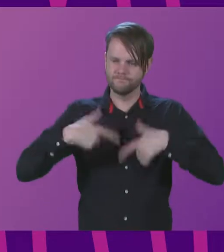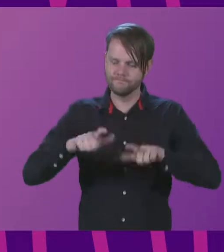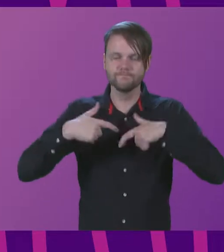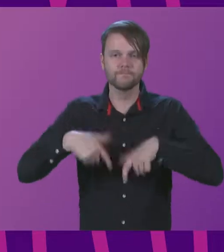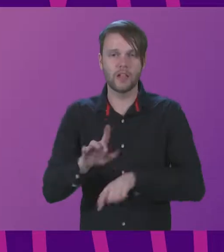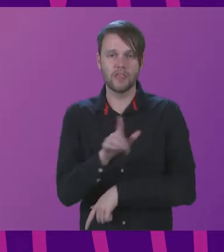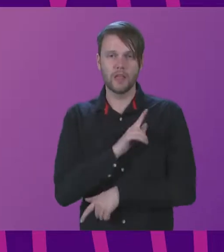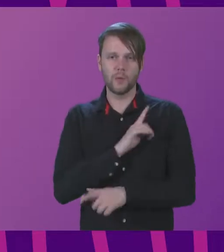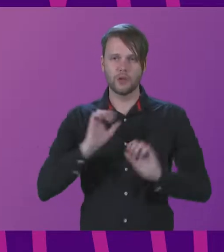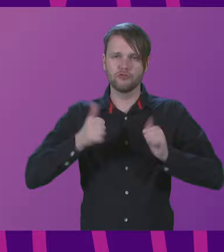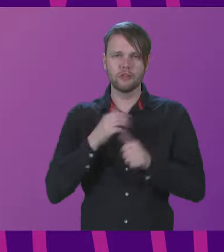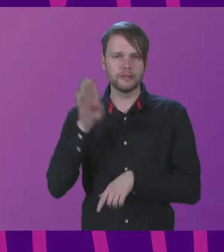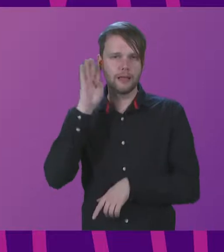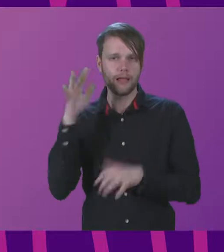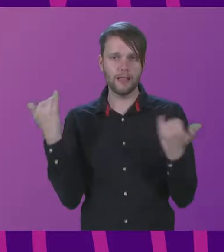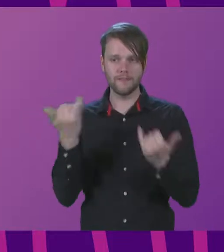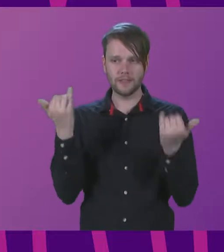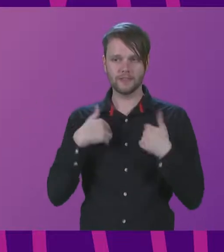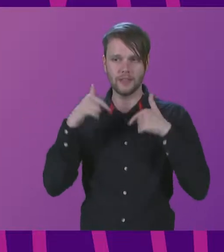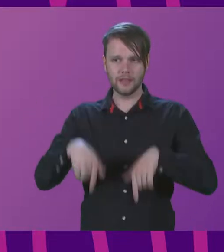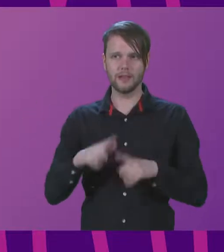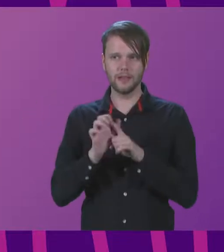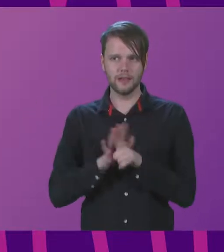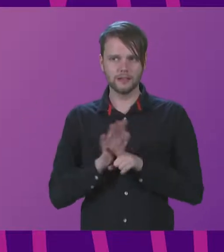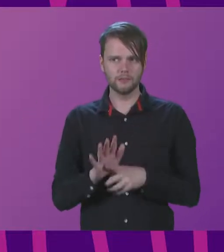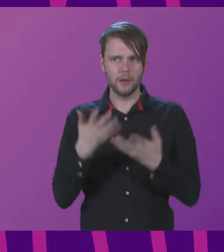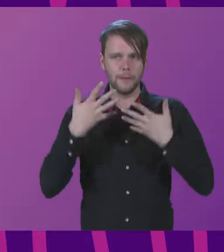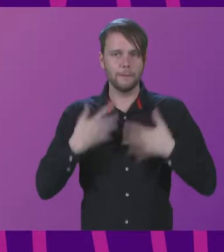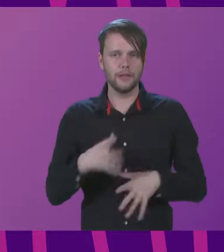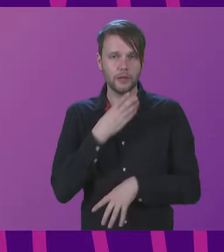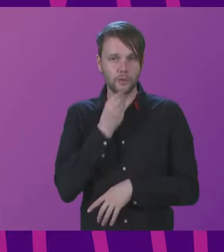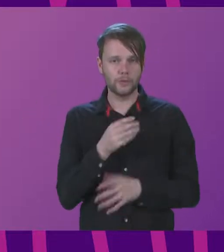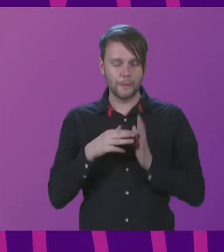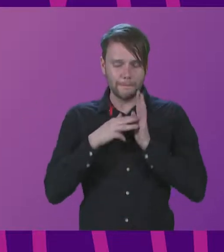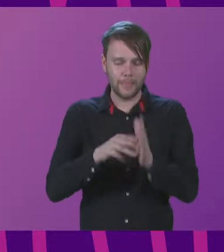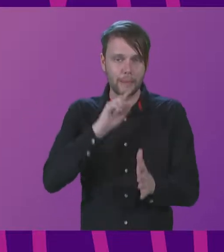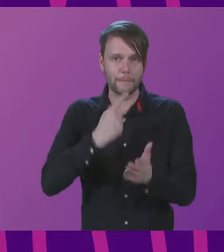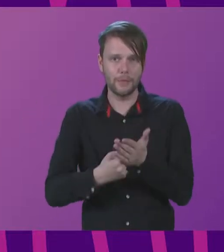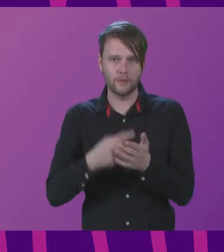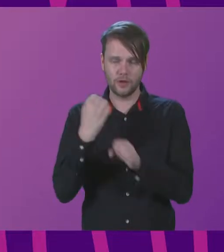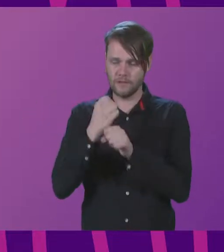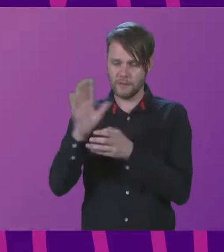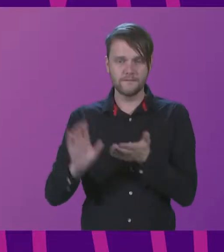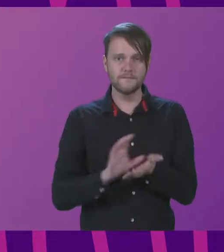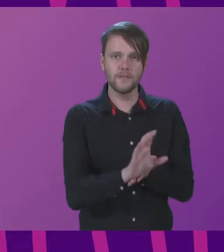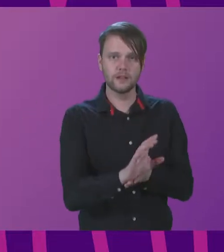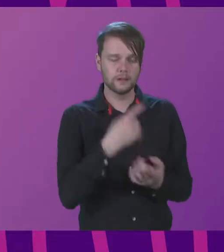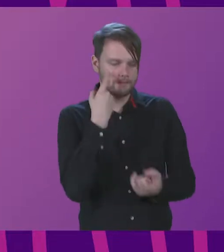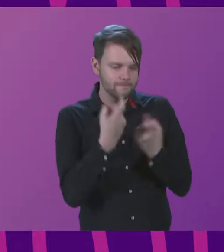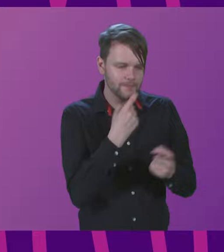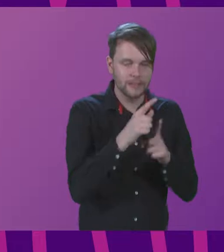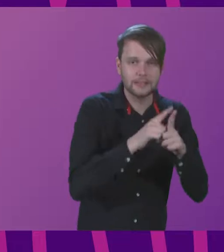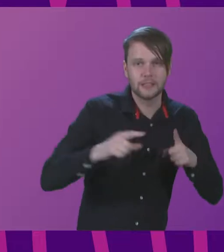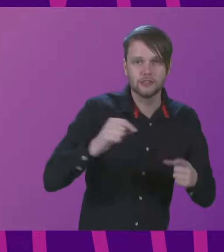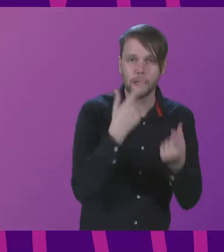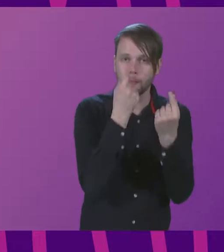it's also been great to hear about how the festivals here in Edinburgh have used the £1 million of UK government funding to explore their digital